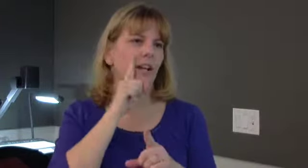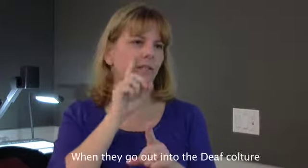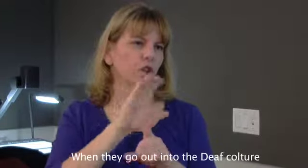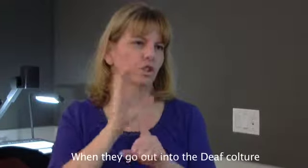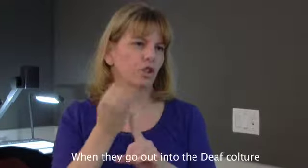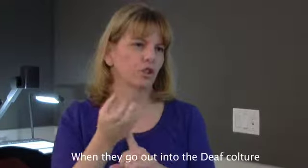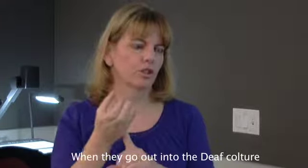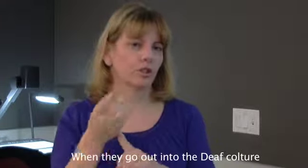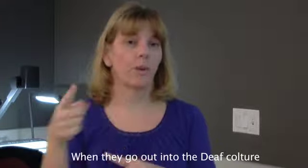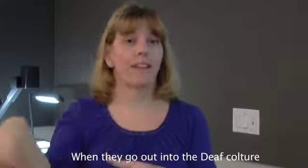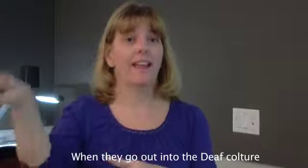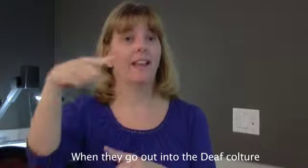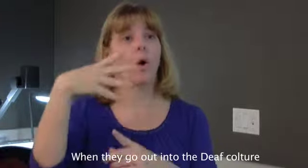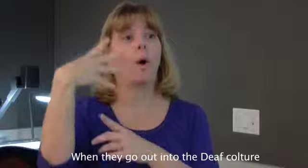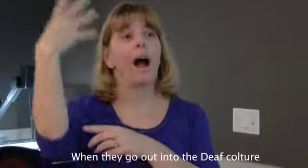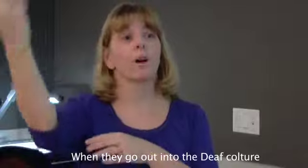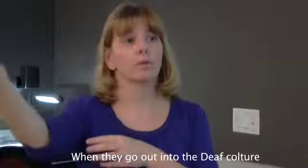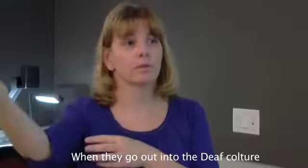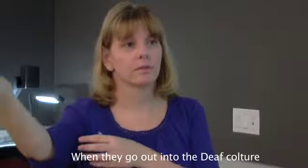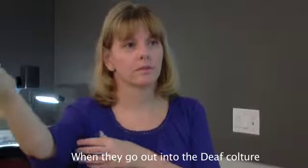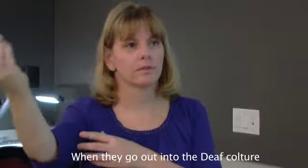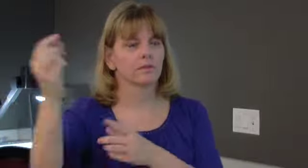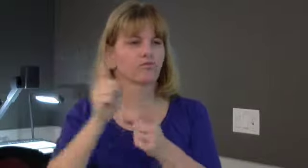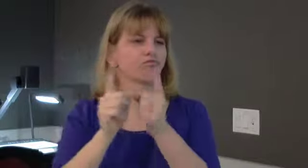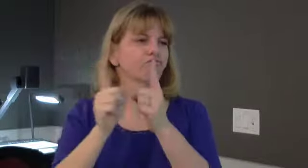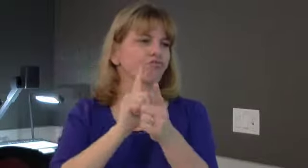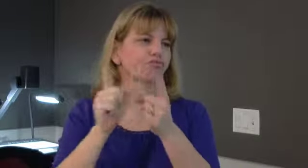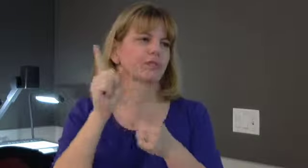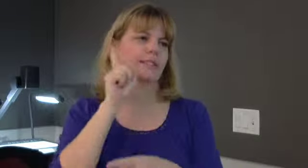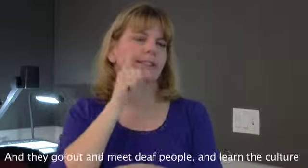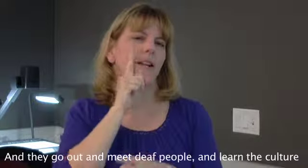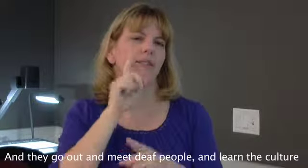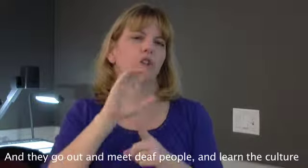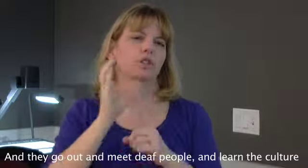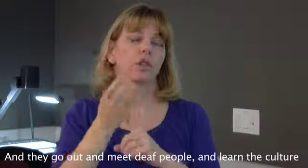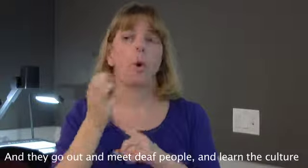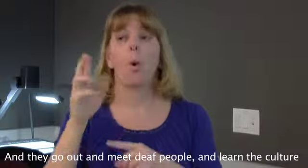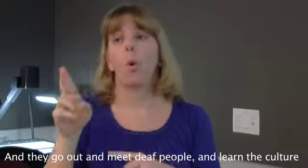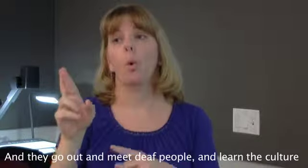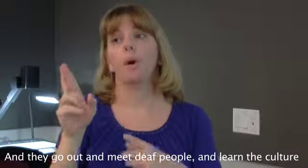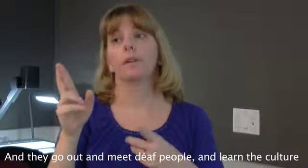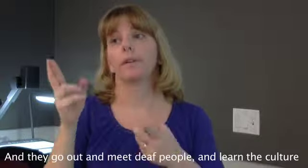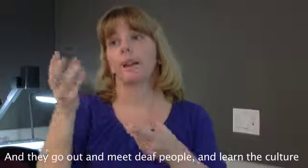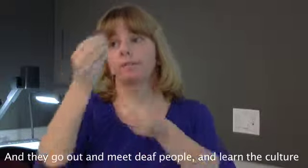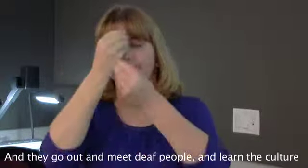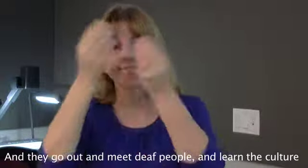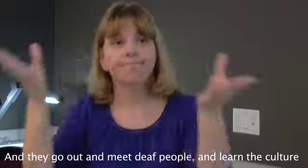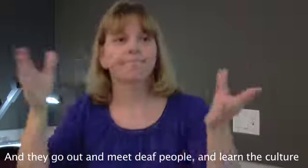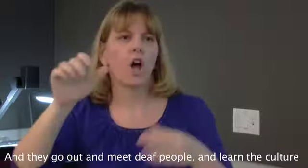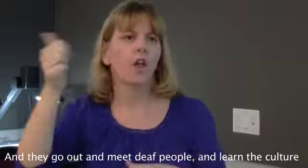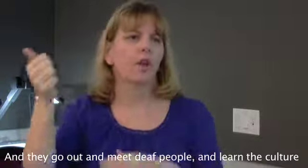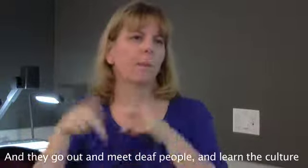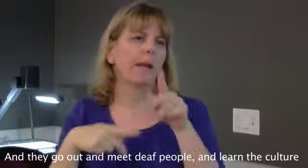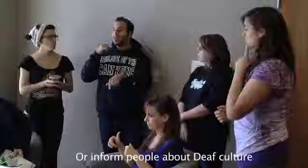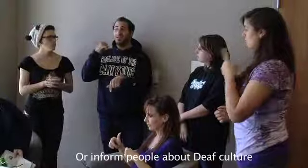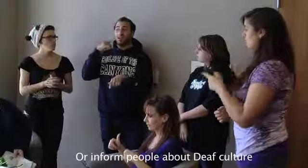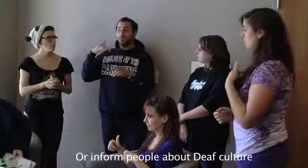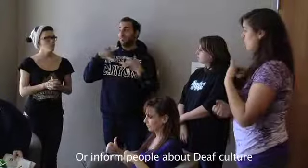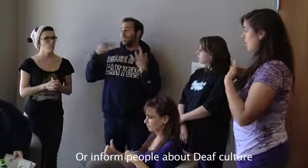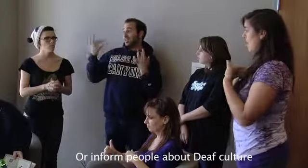and how they think about deaf culture. And they go out and meet deaf people and learn the culture or inform